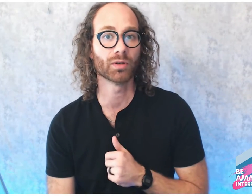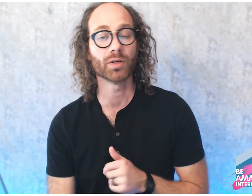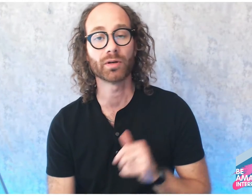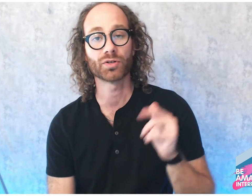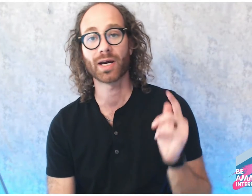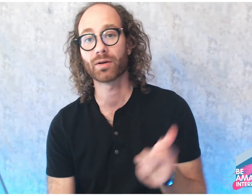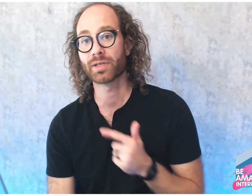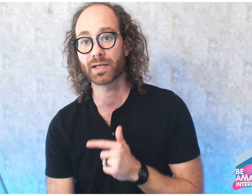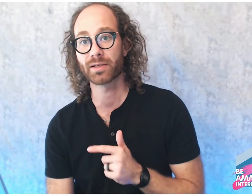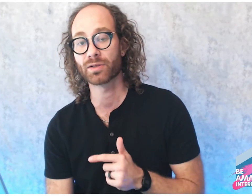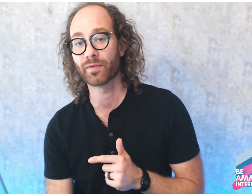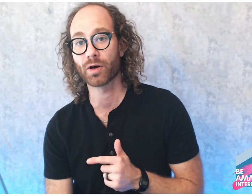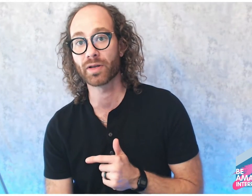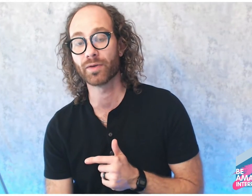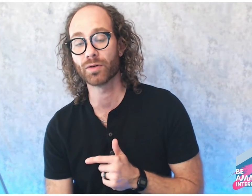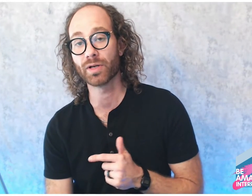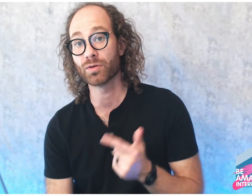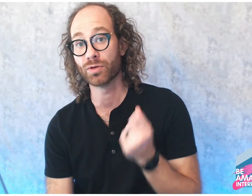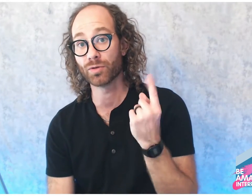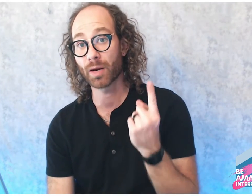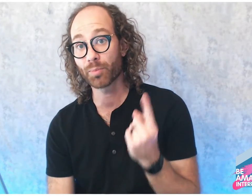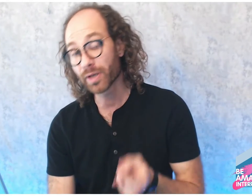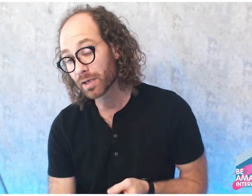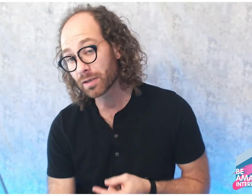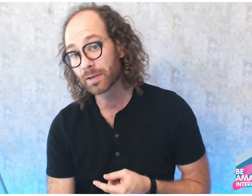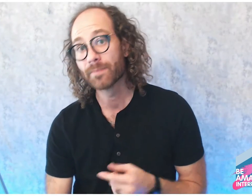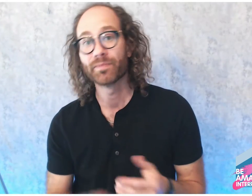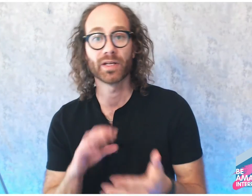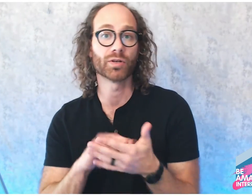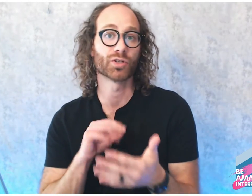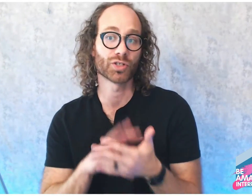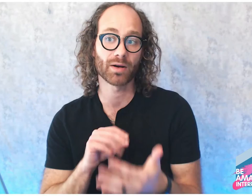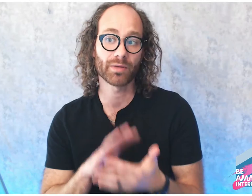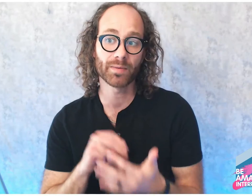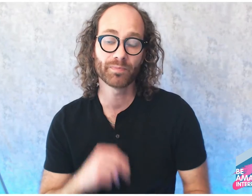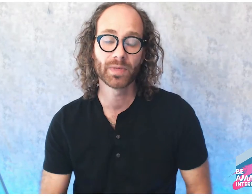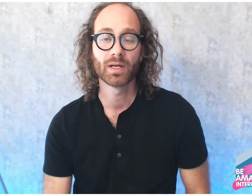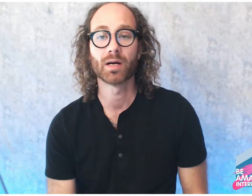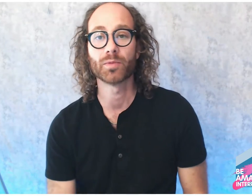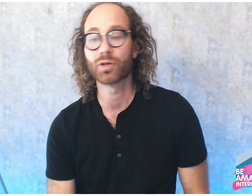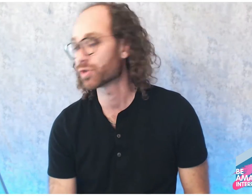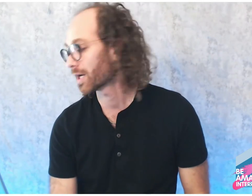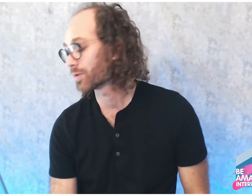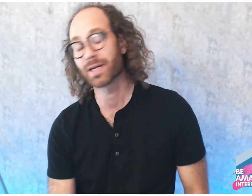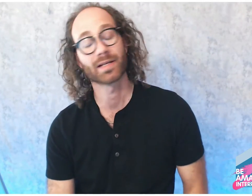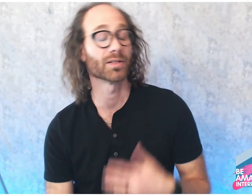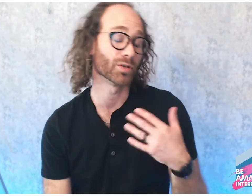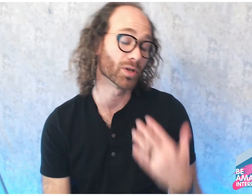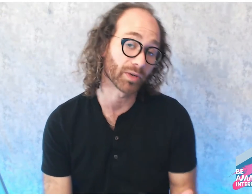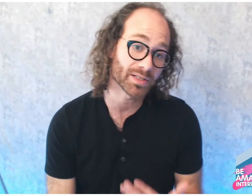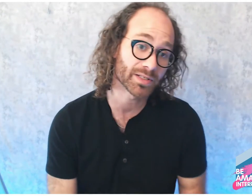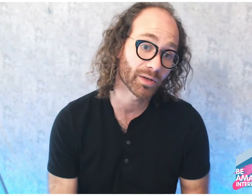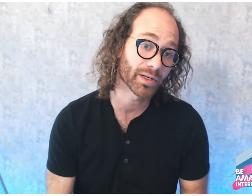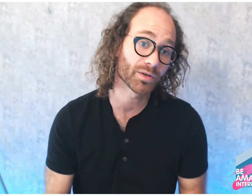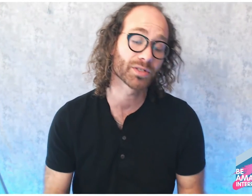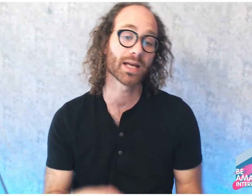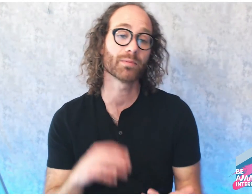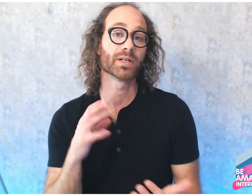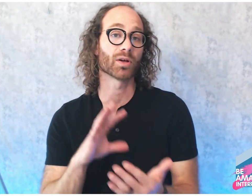can shadow text that you've already viewed and you do comprehend, then you can shadow them. You can shadow a text that you don't necessarily understand, but it's a cold